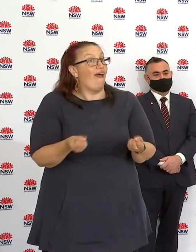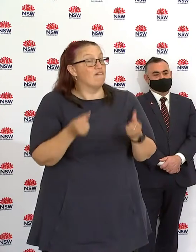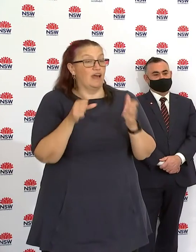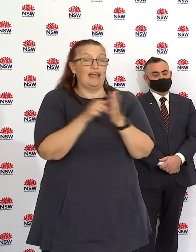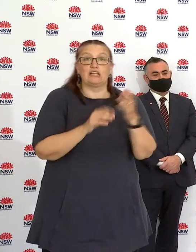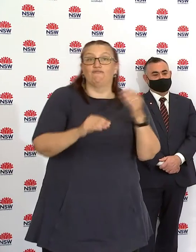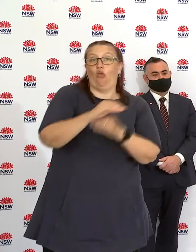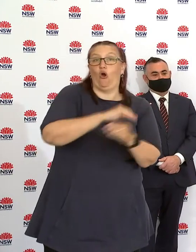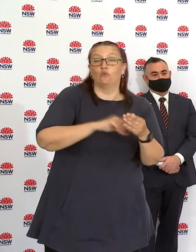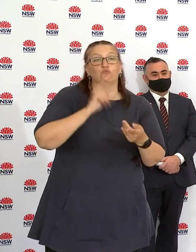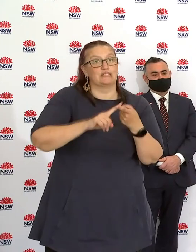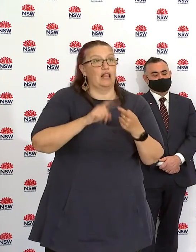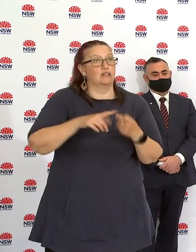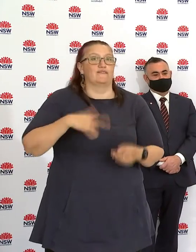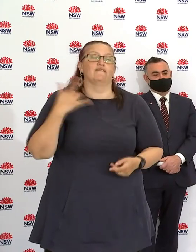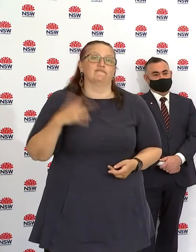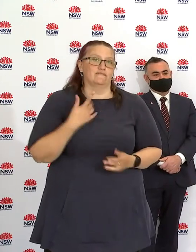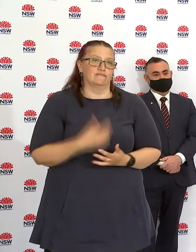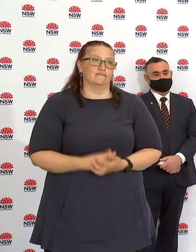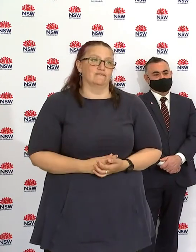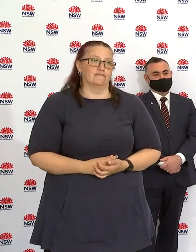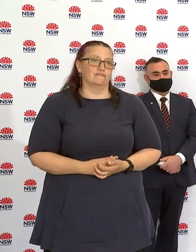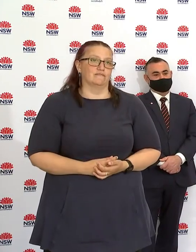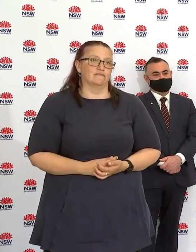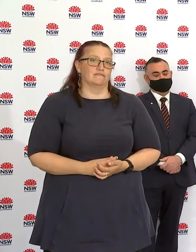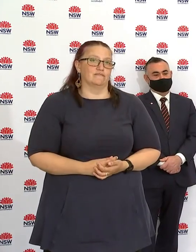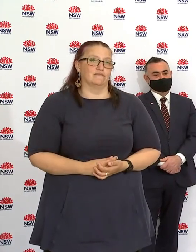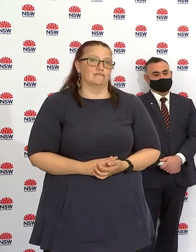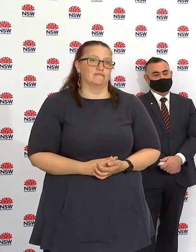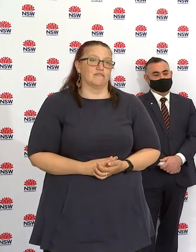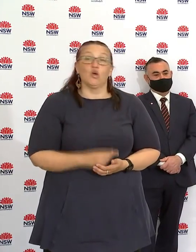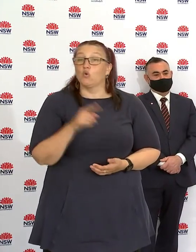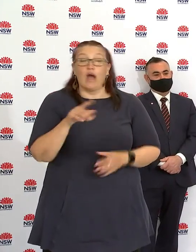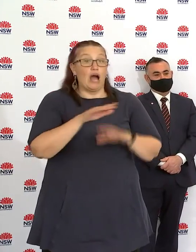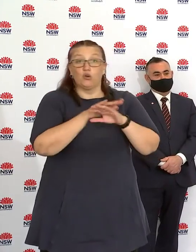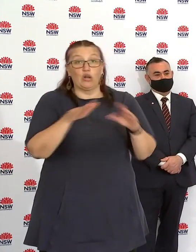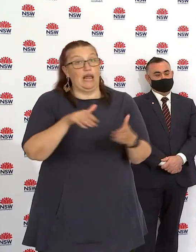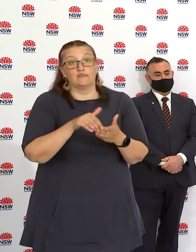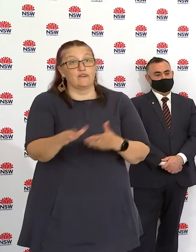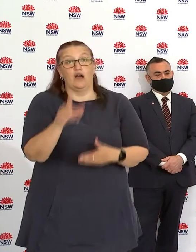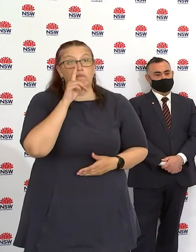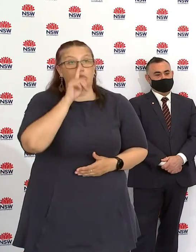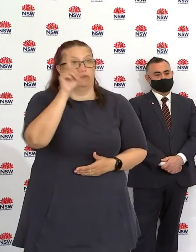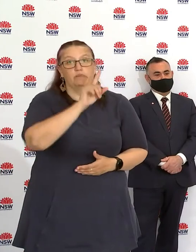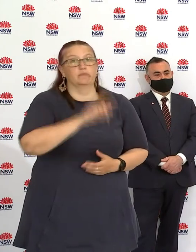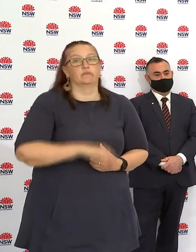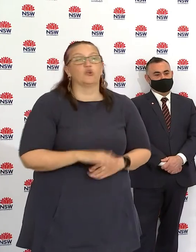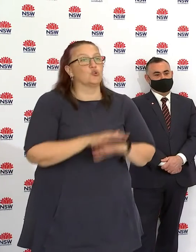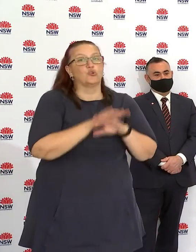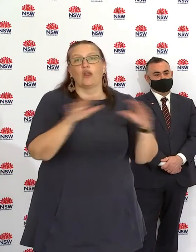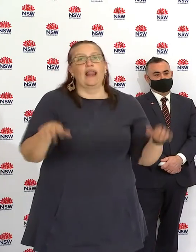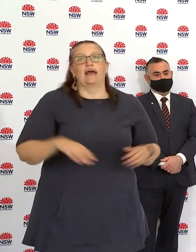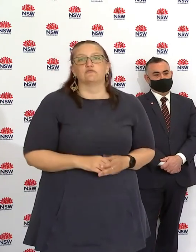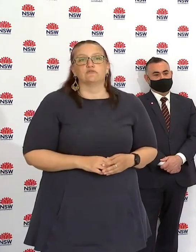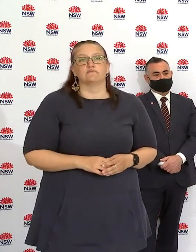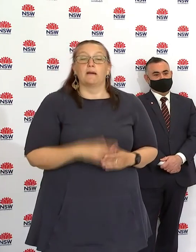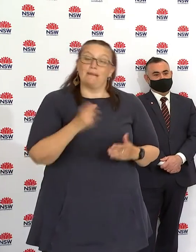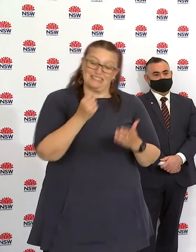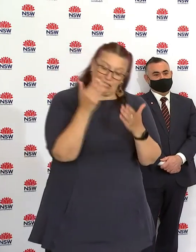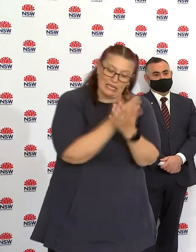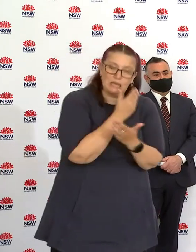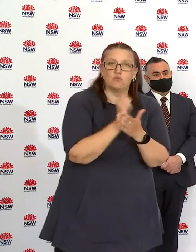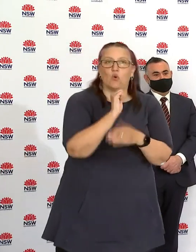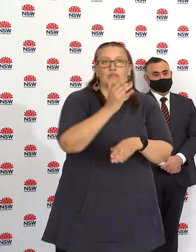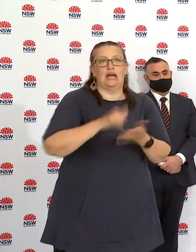this. Importantly, we've made it very clear that businesses cannot reduce their headcount. We want to make sure that workers remain